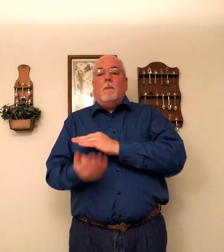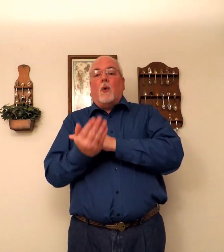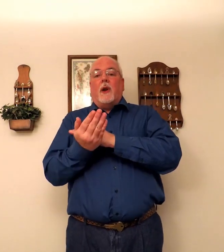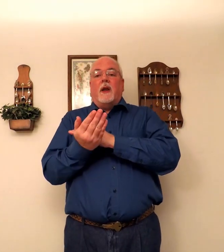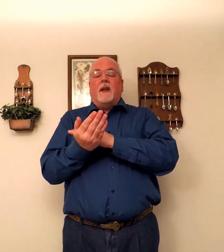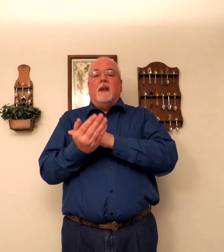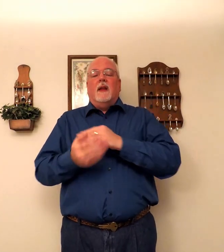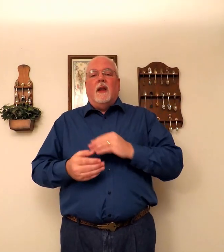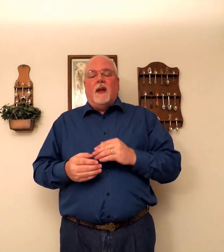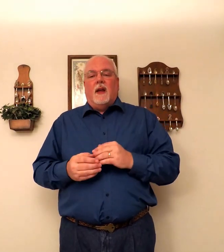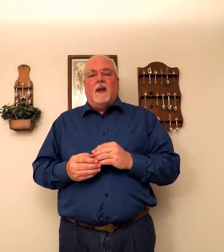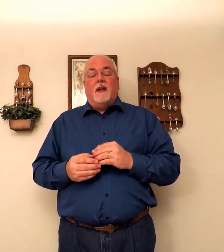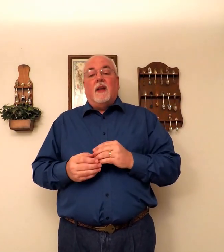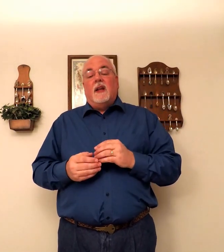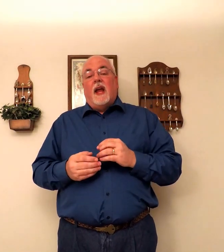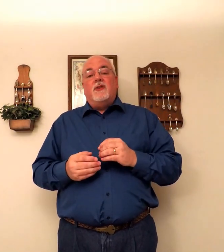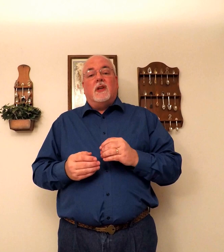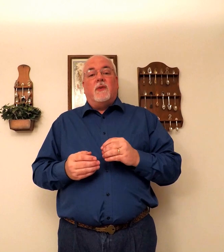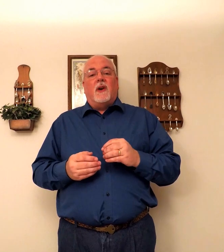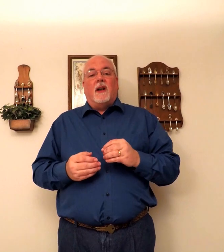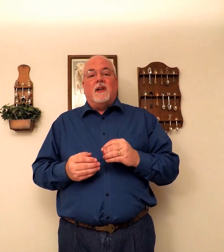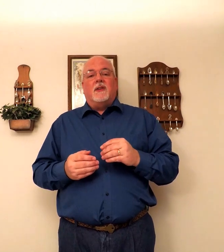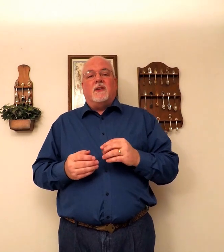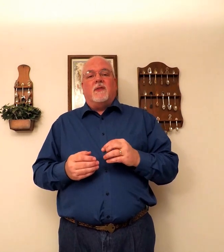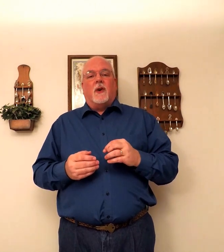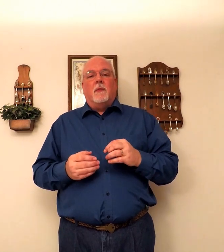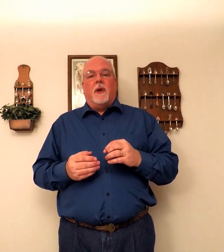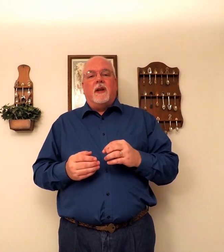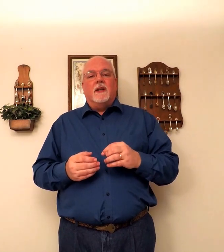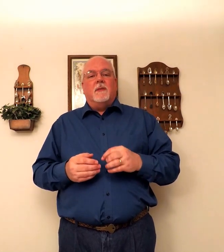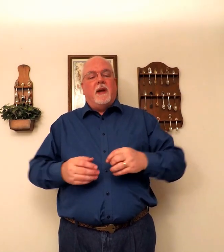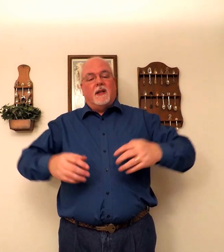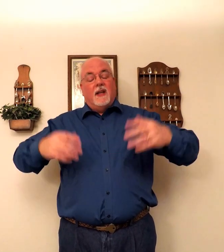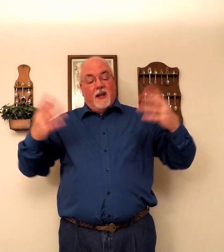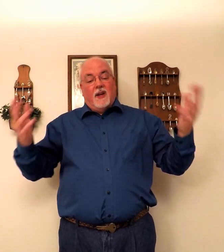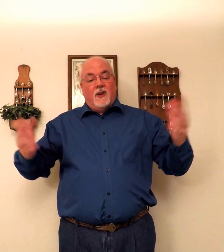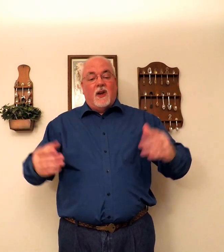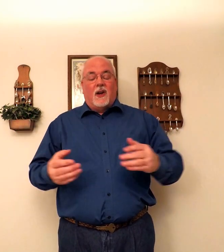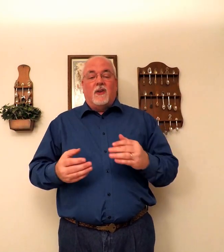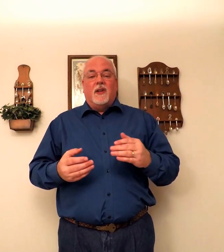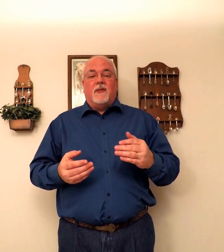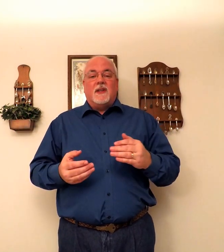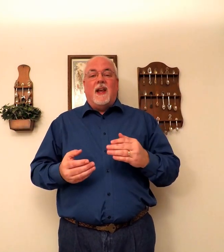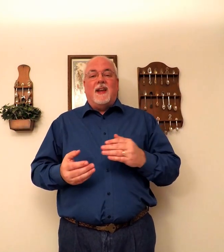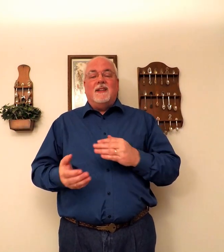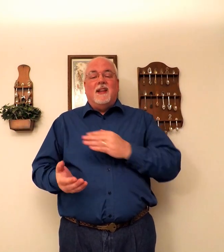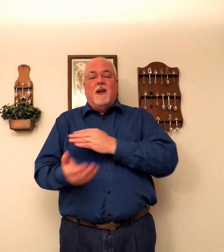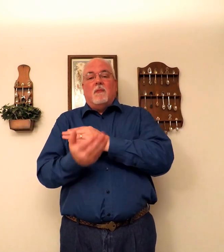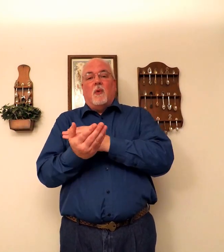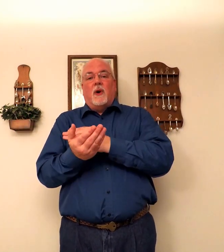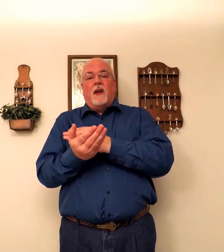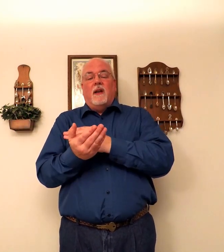Morning. And just for completeness. because you ought to learn this for signs. Morning.